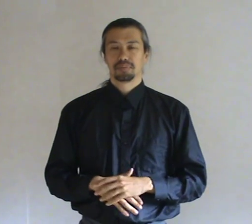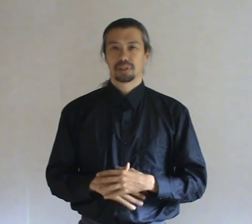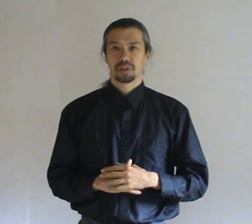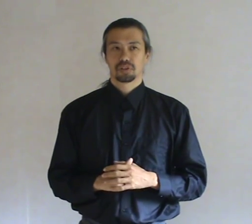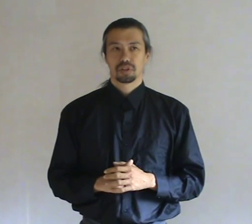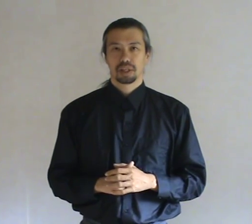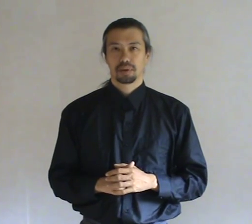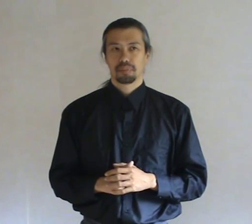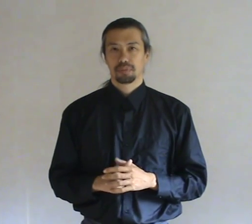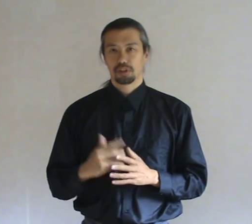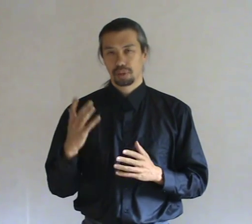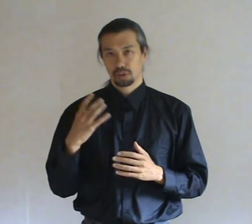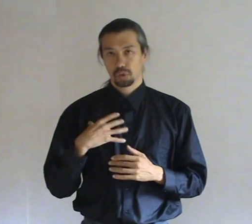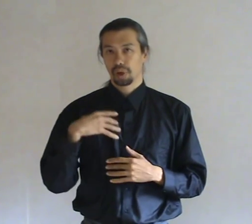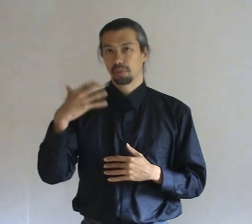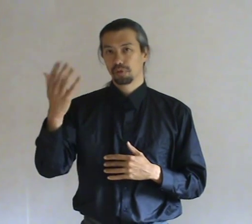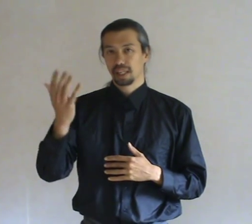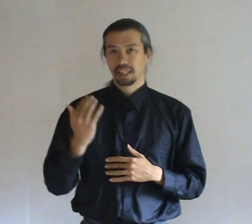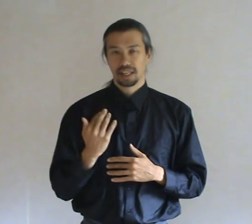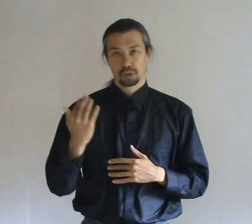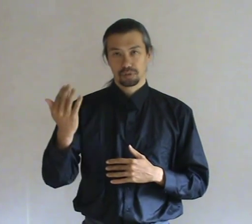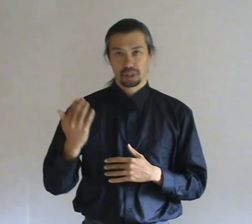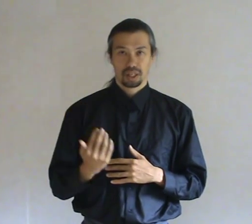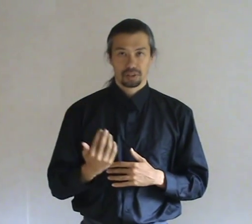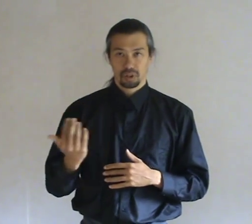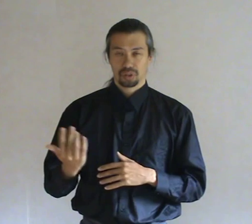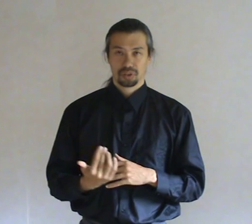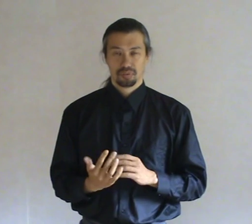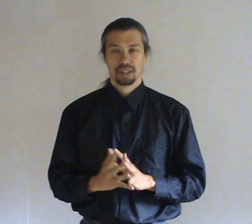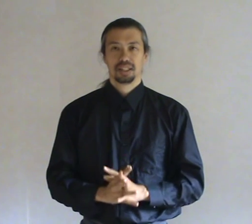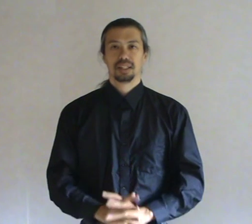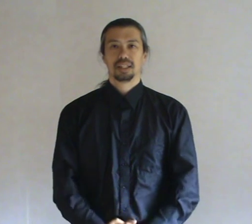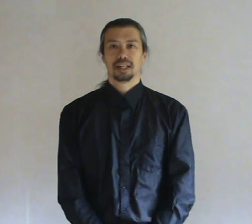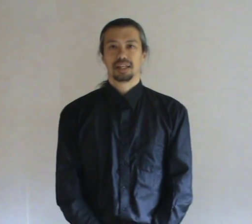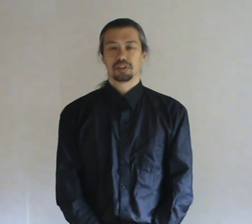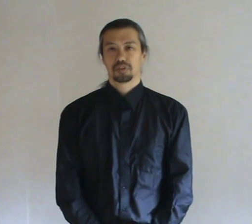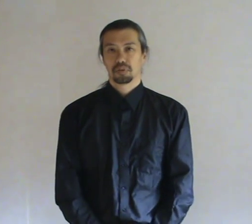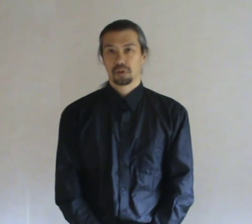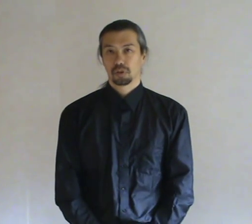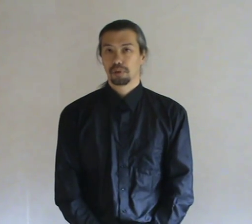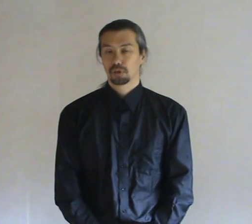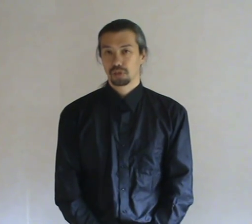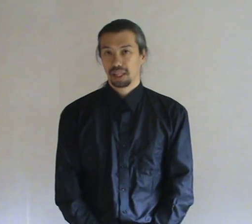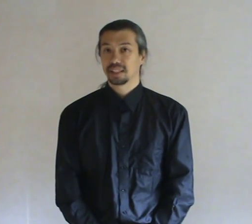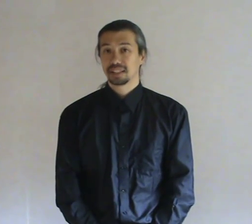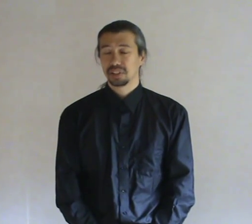Because there might be spirits who are moving in and out of the client a lot. And also most entities